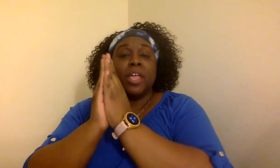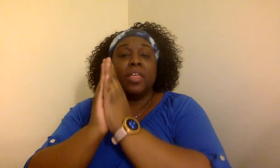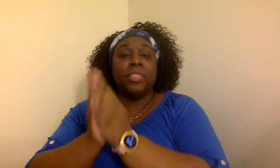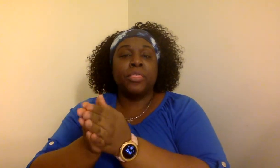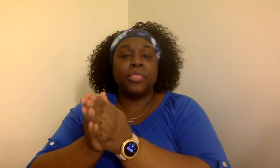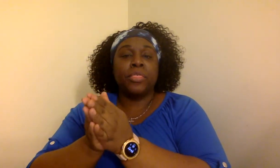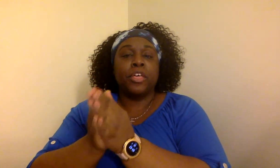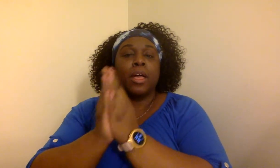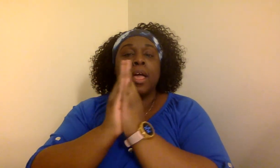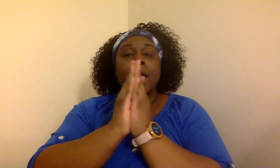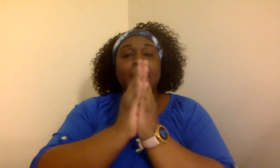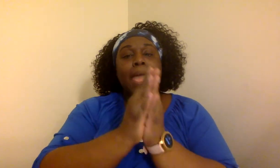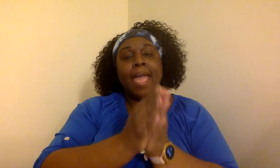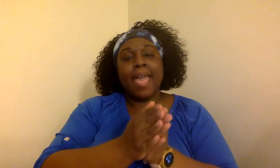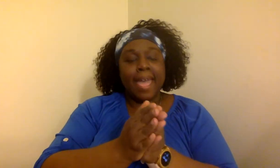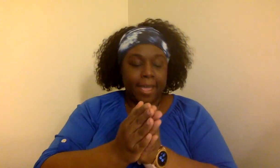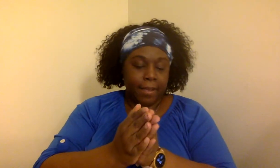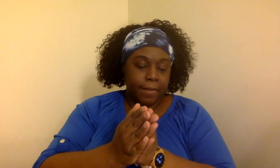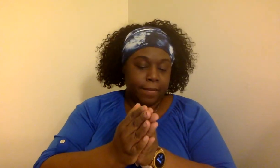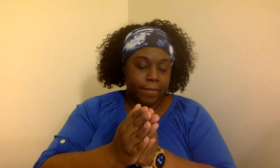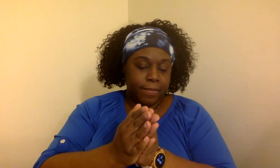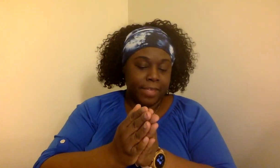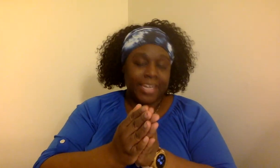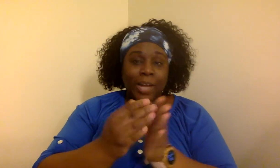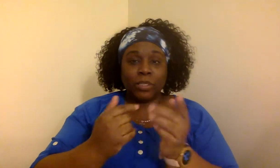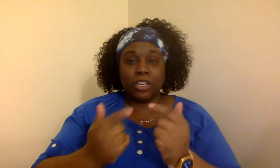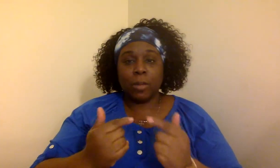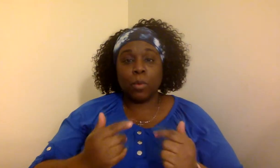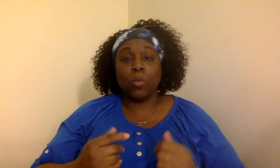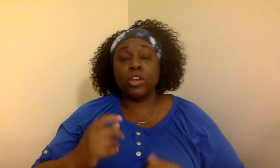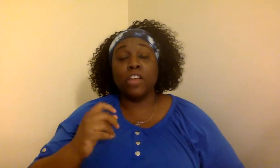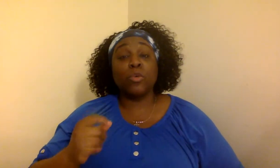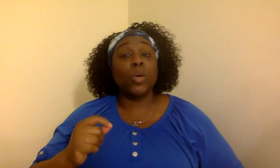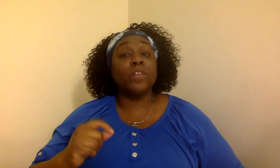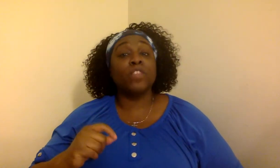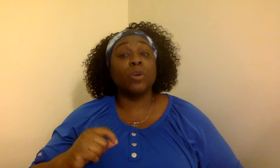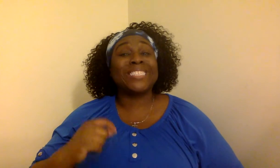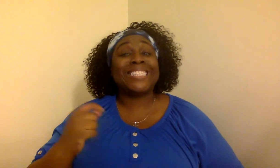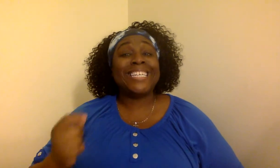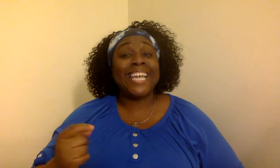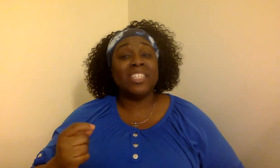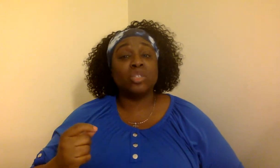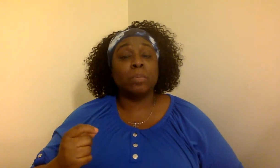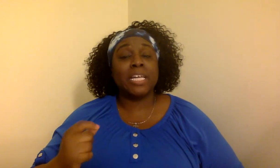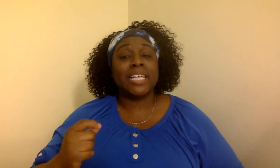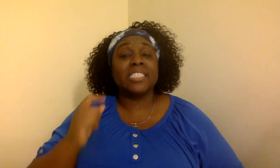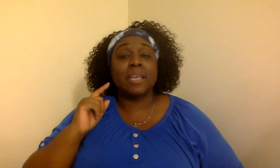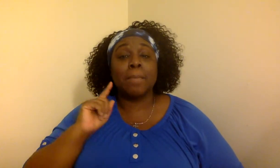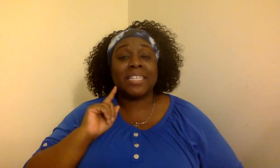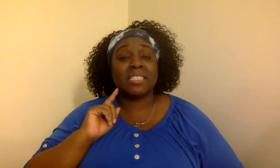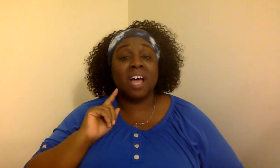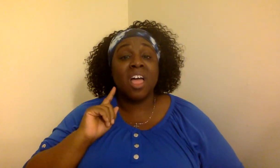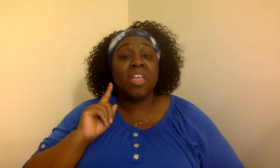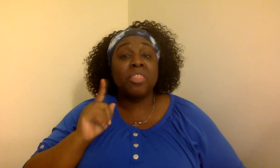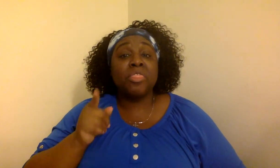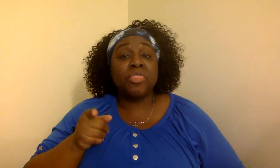z, a. And that was another one of those TH blends that makes the TH